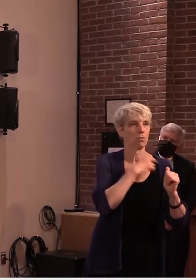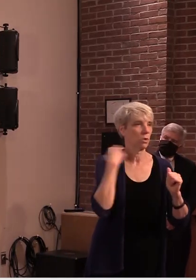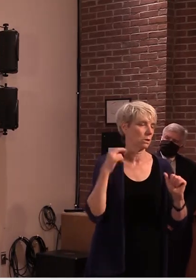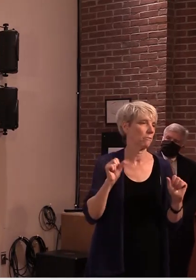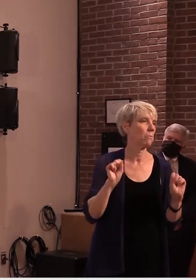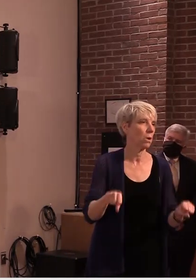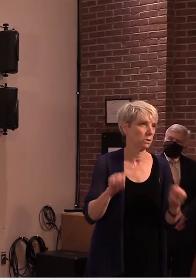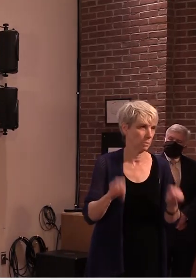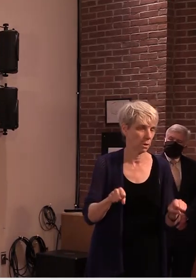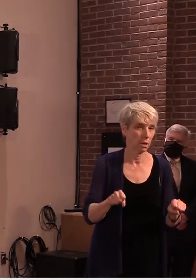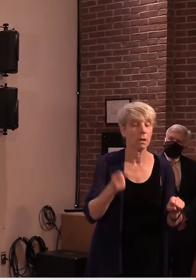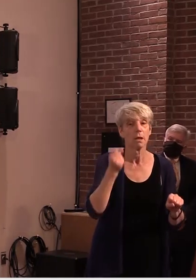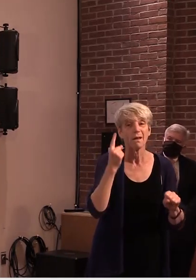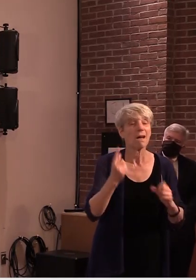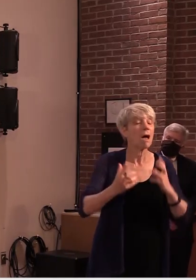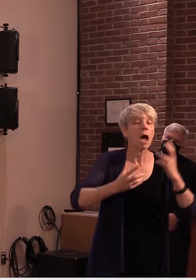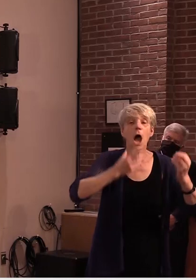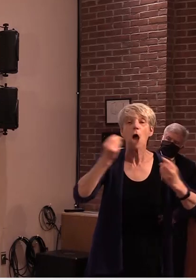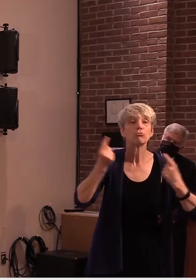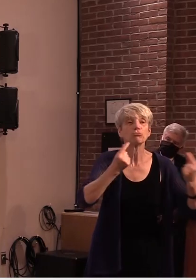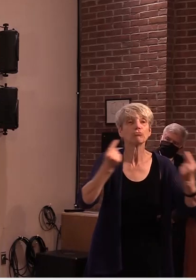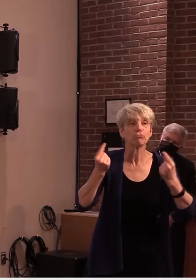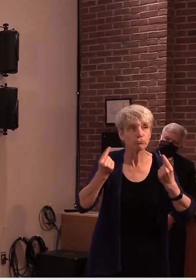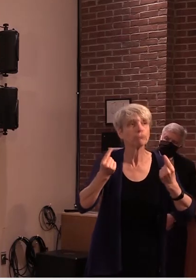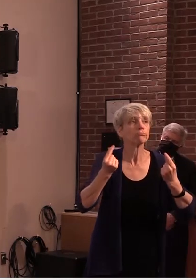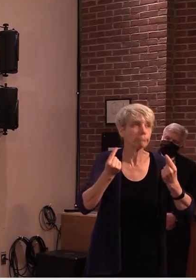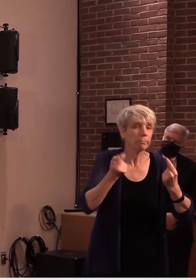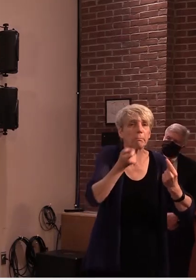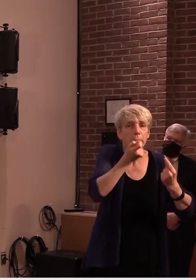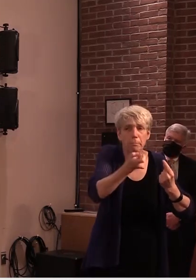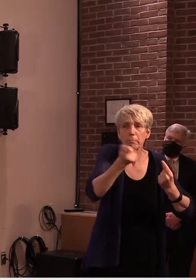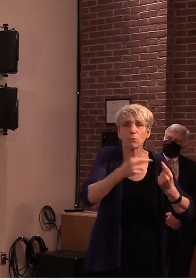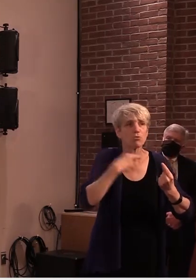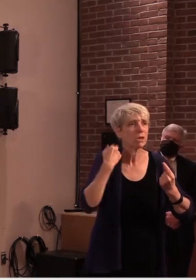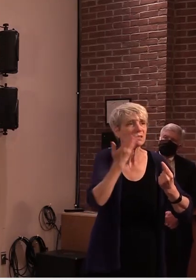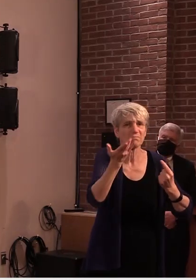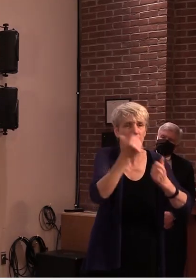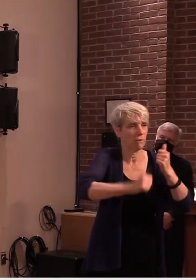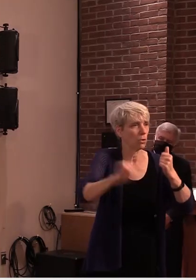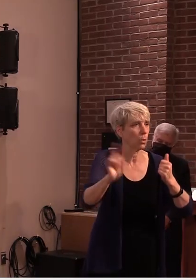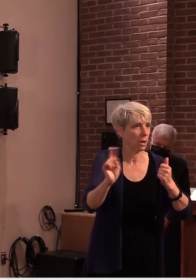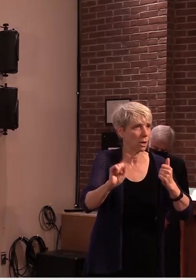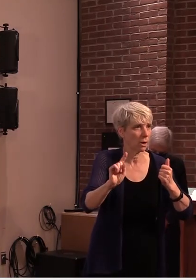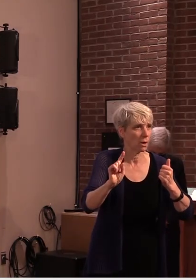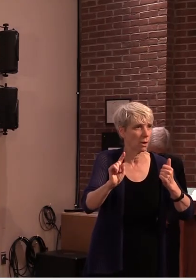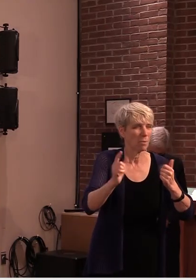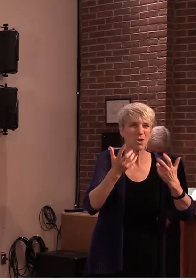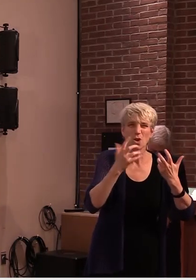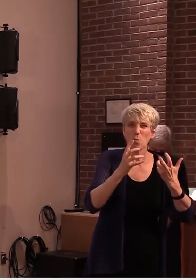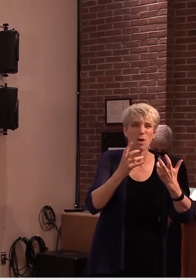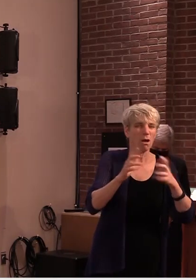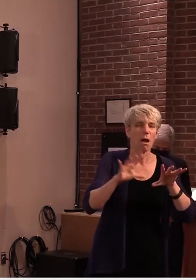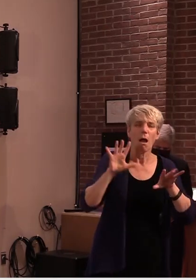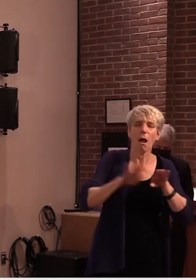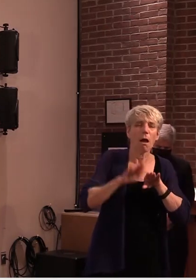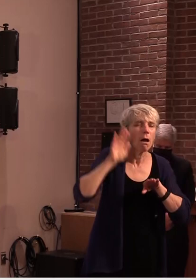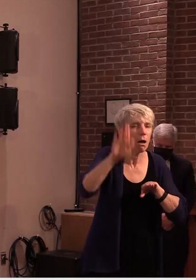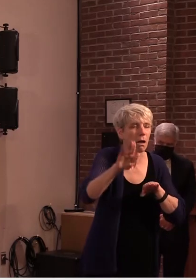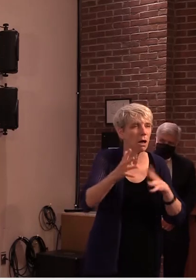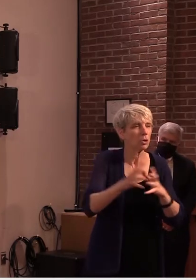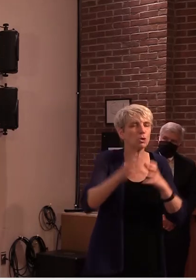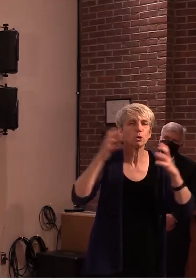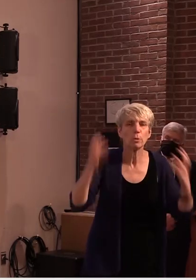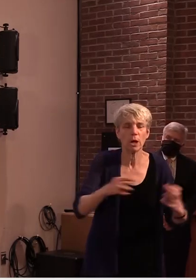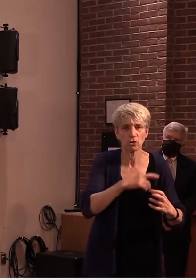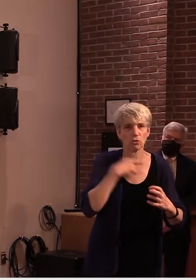some activities are riskier than others it's up to each of us to think about that risk to ourselves and the people